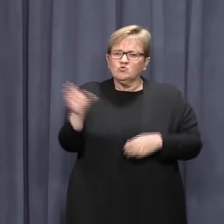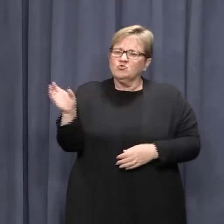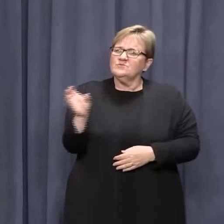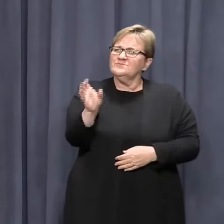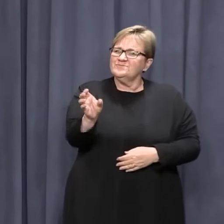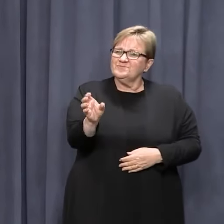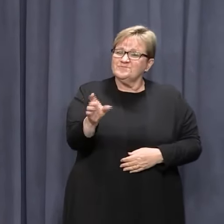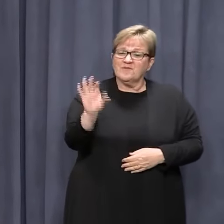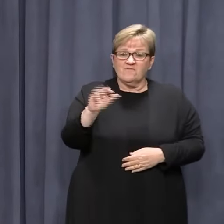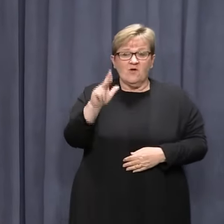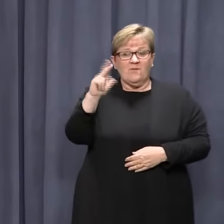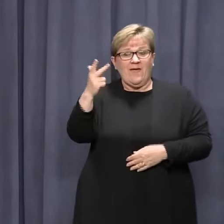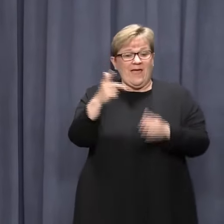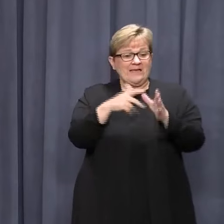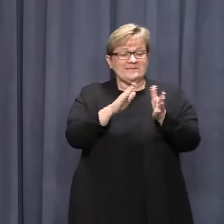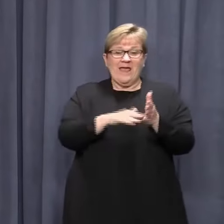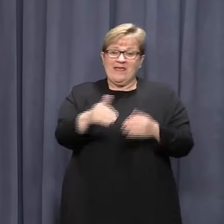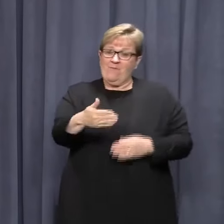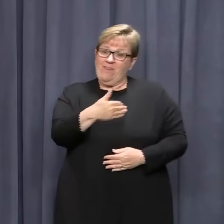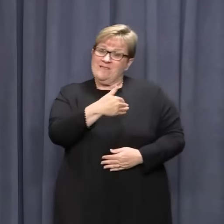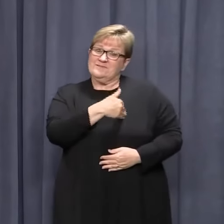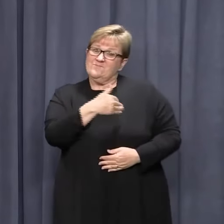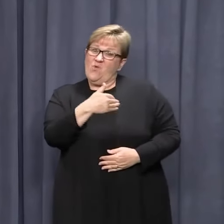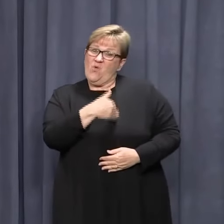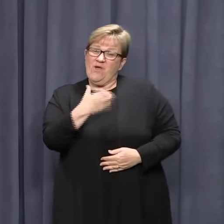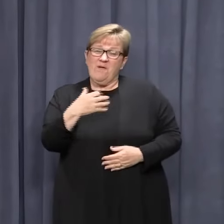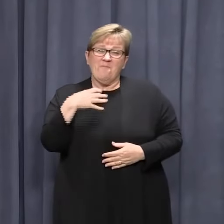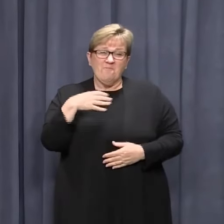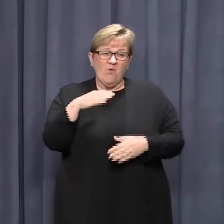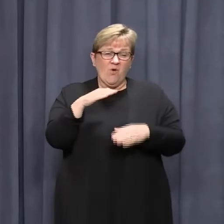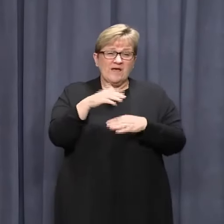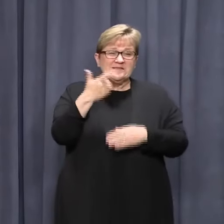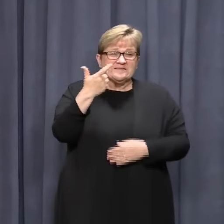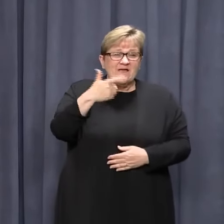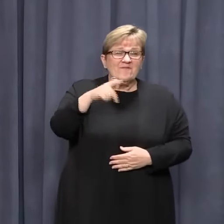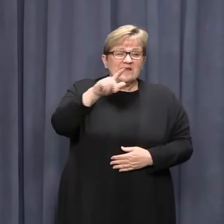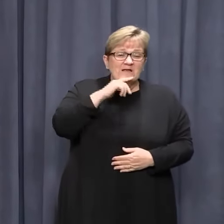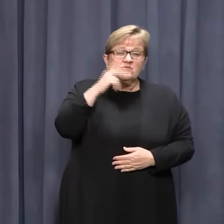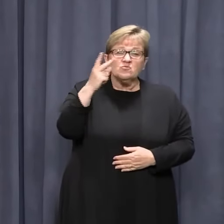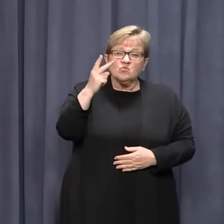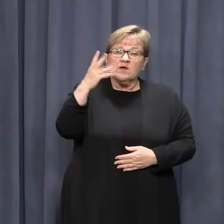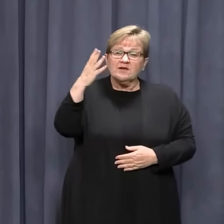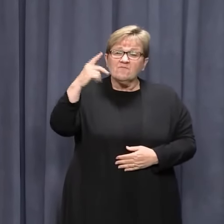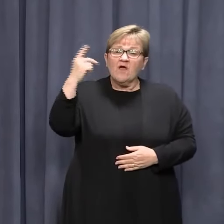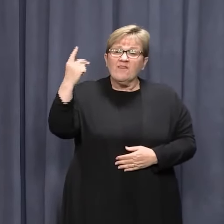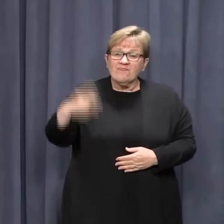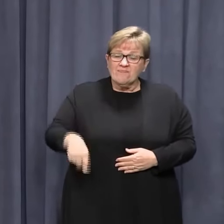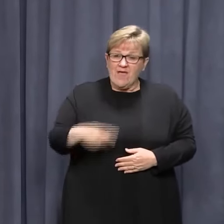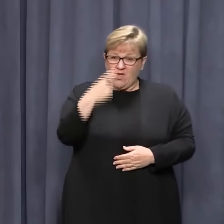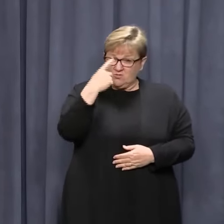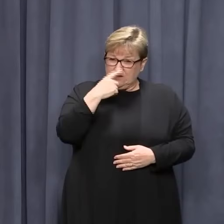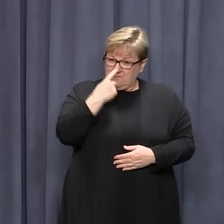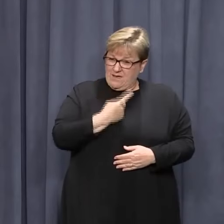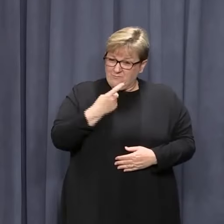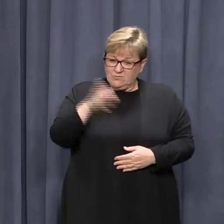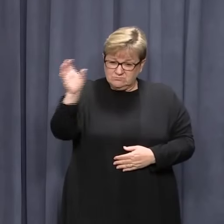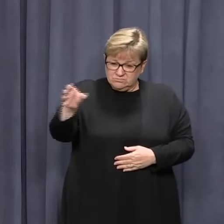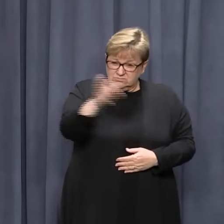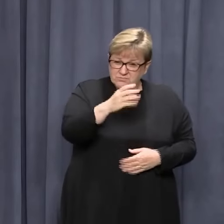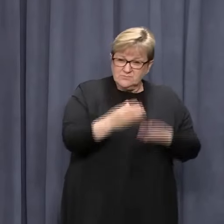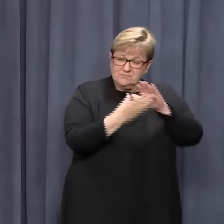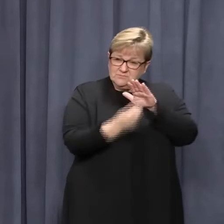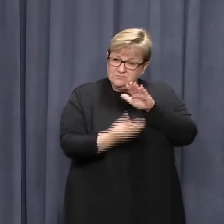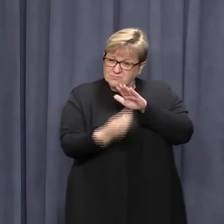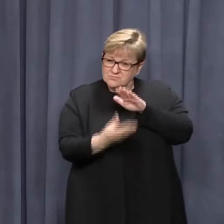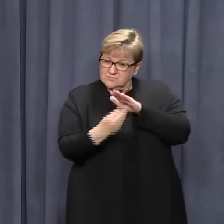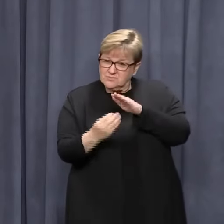As of 8am this morning, we have had more than 725,000 individual downloads of the